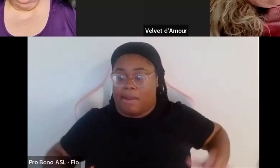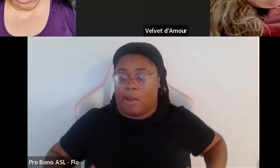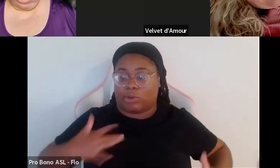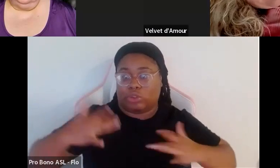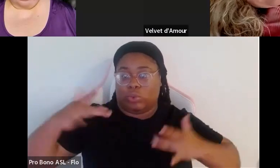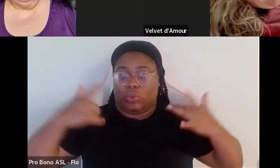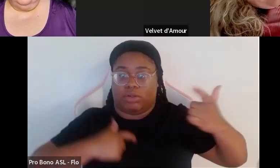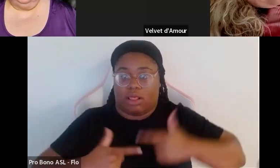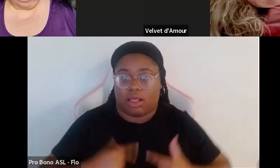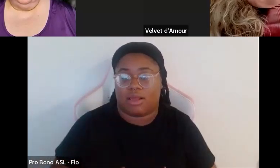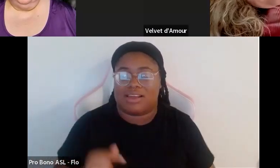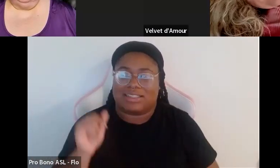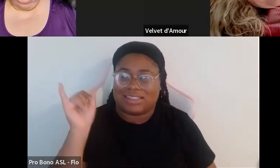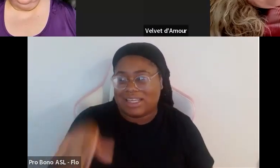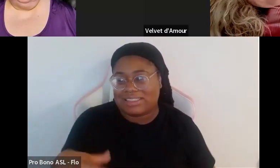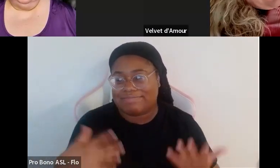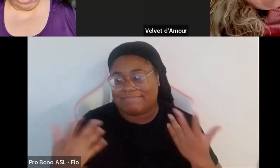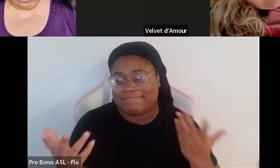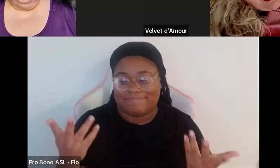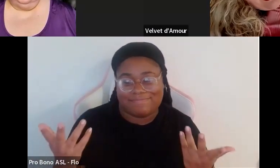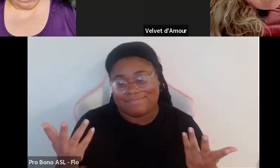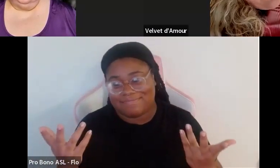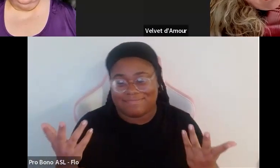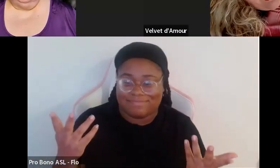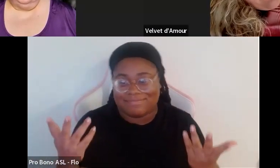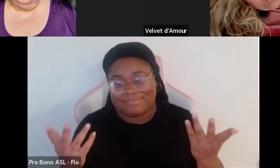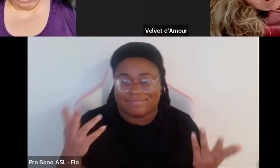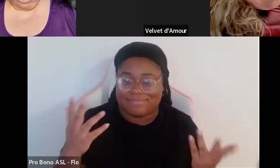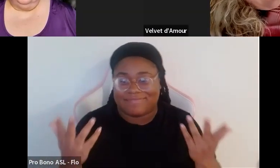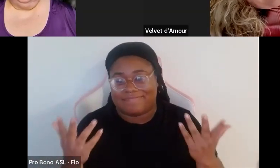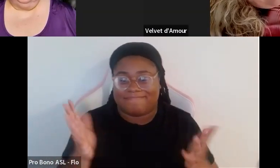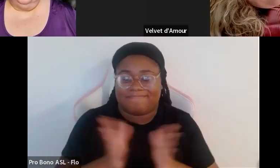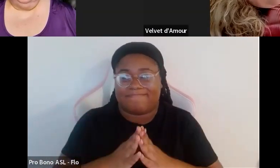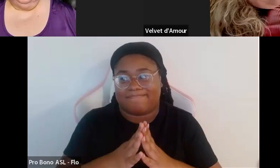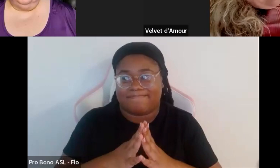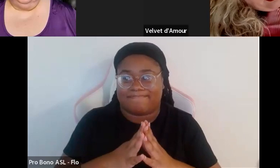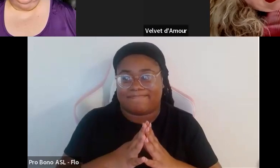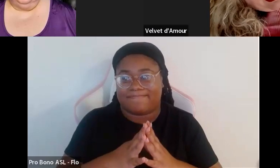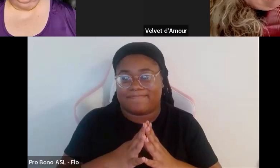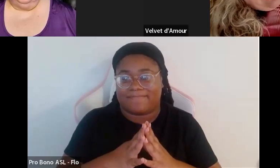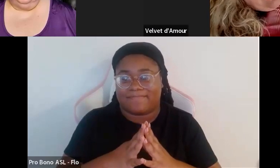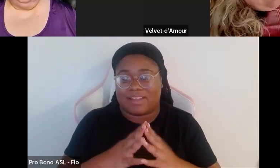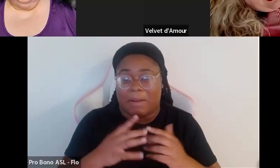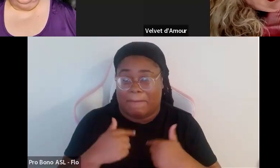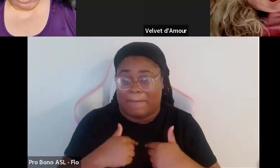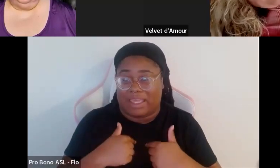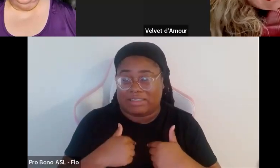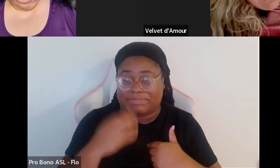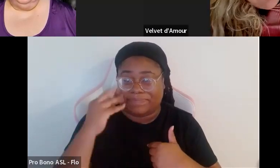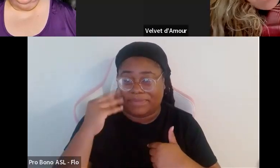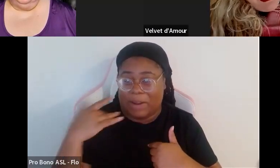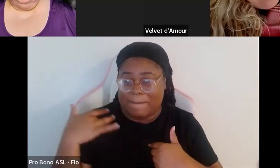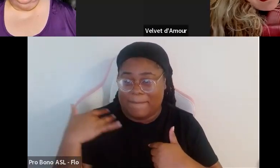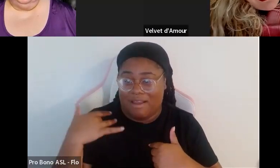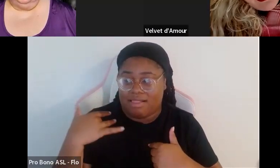which you know kind of get just based on the fact that when I was modeling if I you know